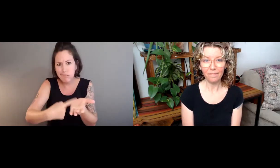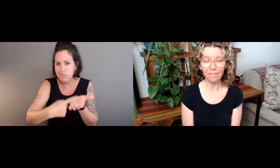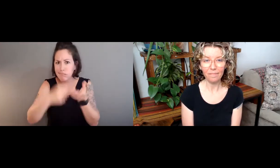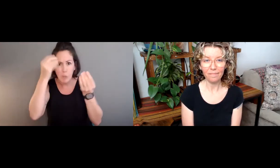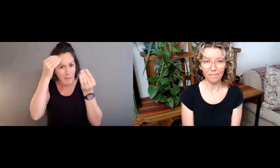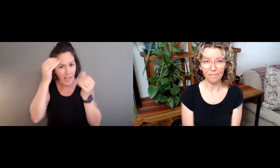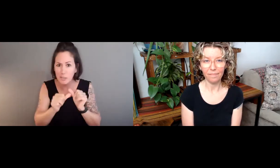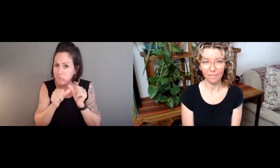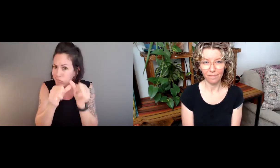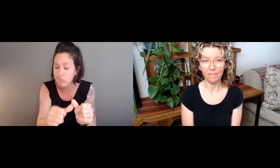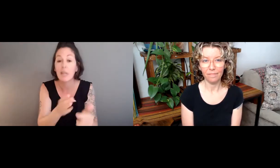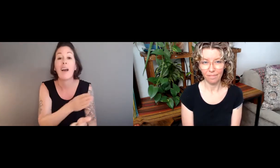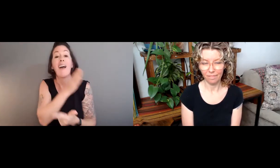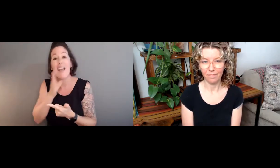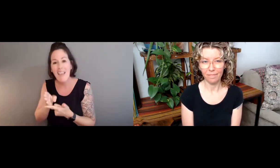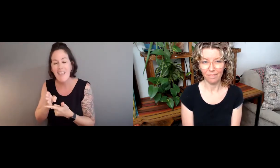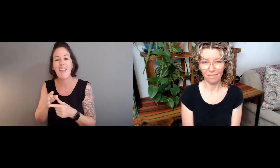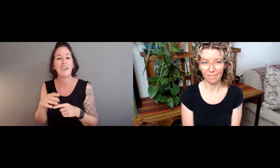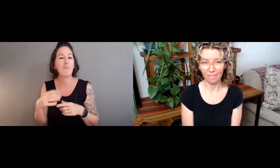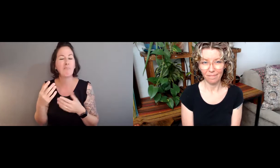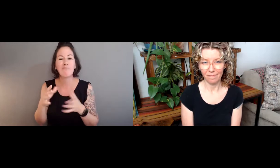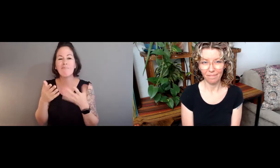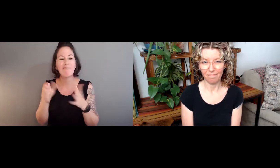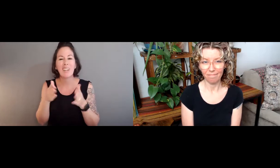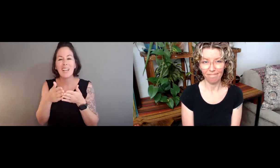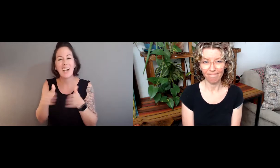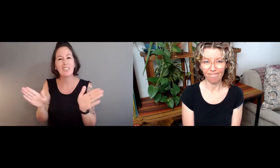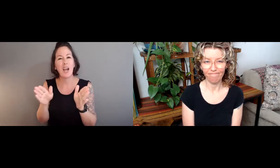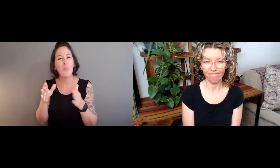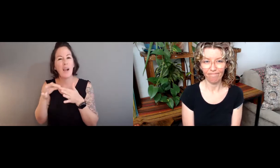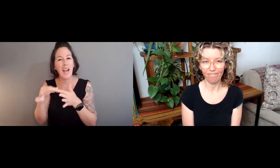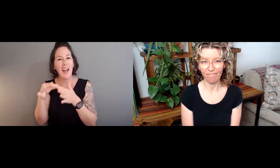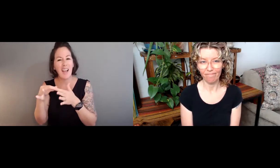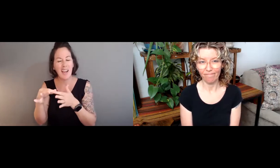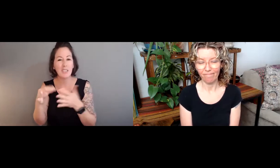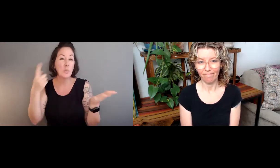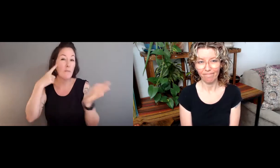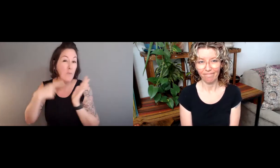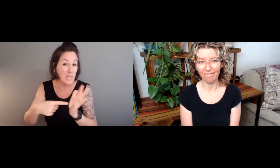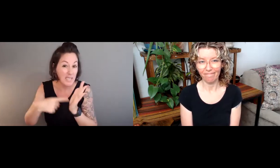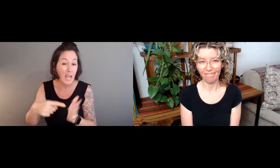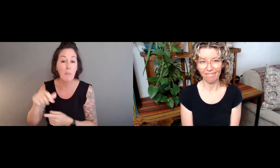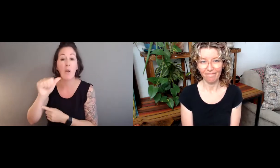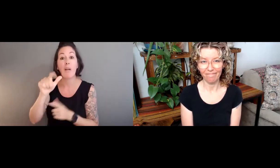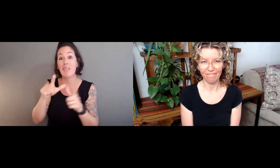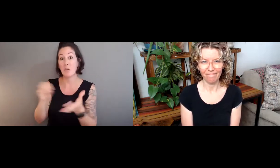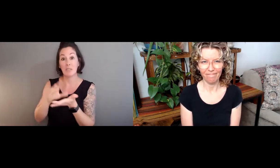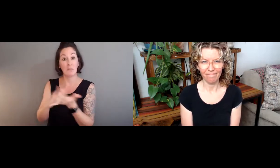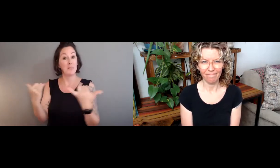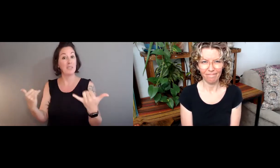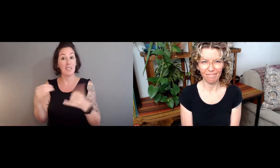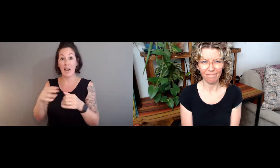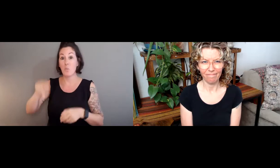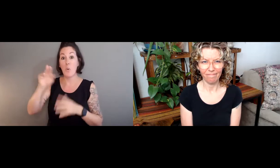It's important to make sure we continue to pull a team together that can talk about solutions.